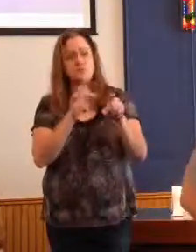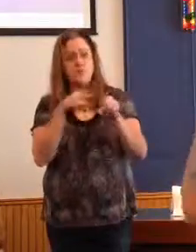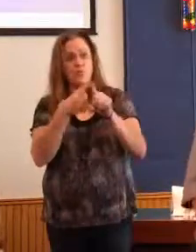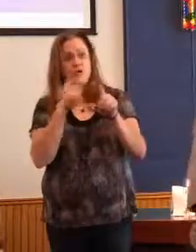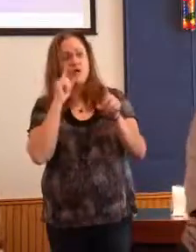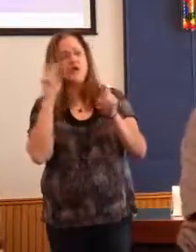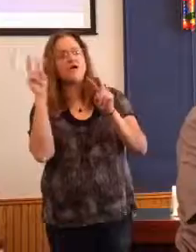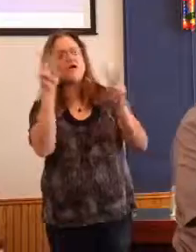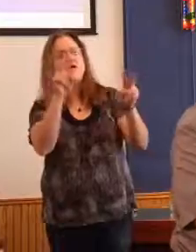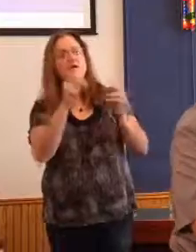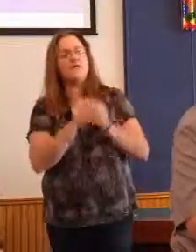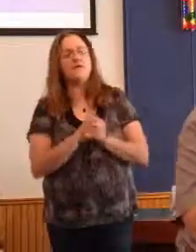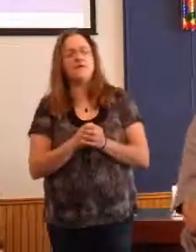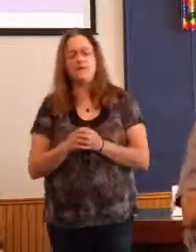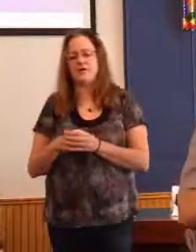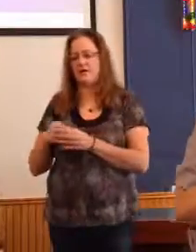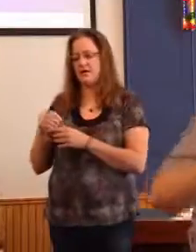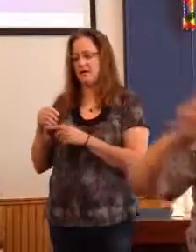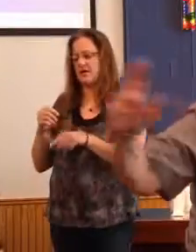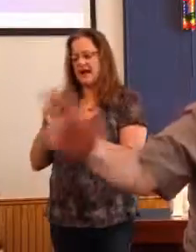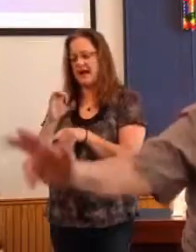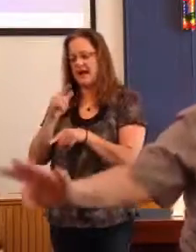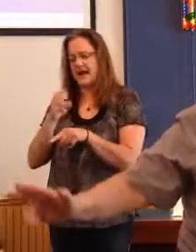Moses sent Caleb and some other scouts